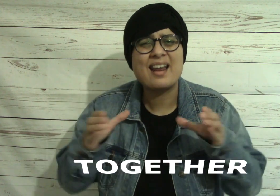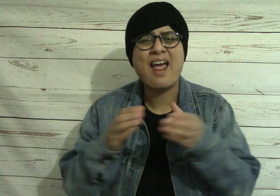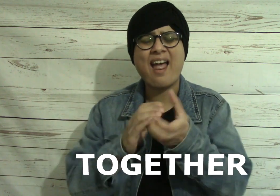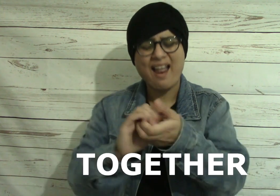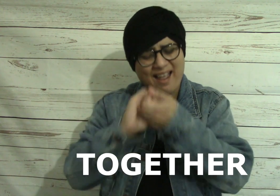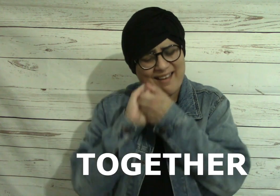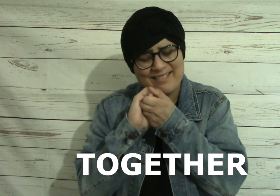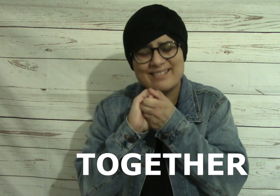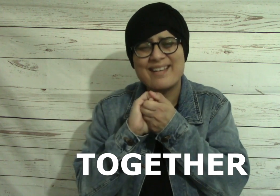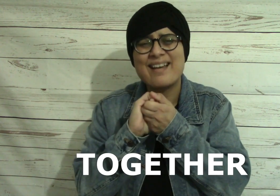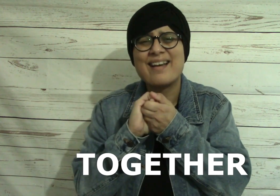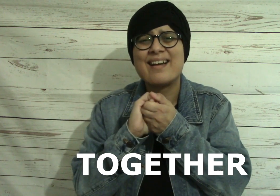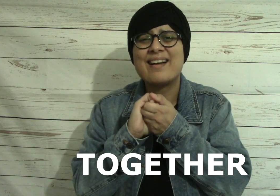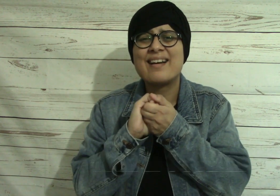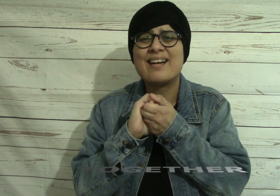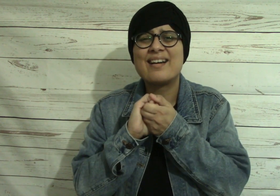Together.